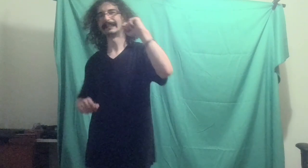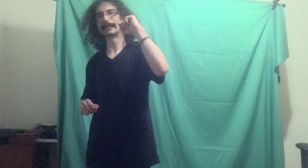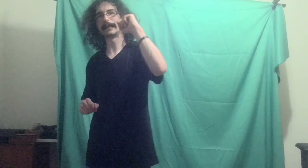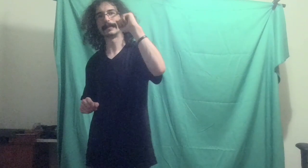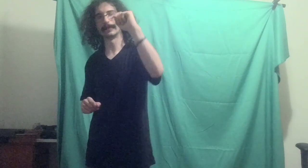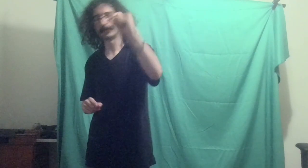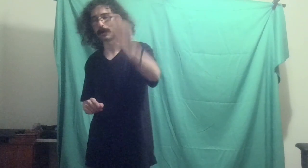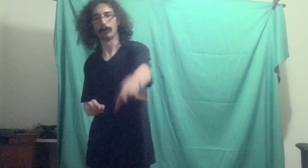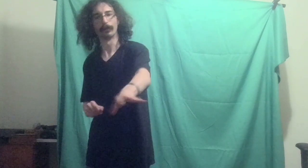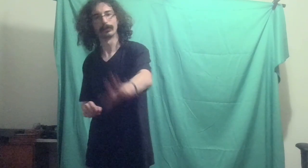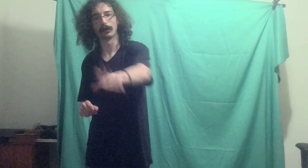No. No.